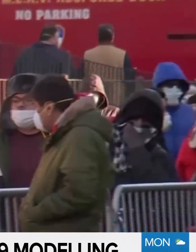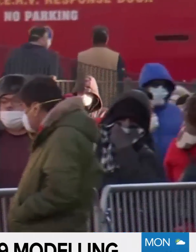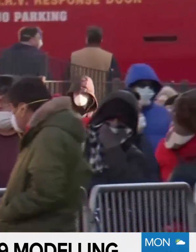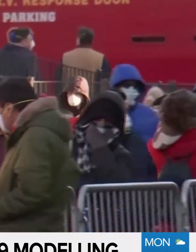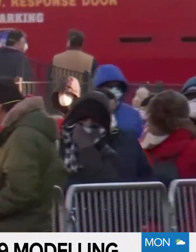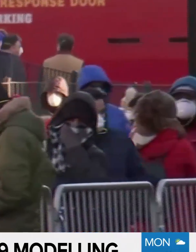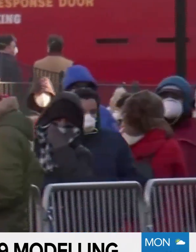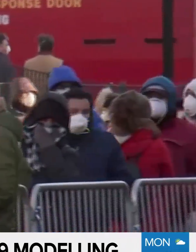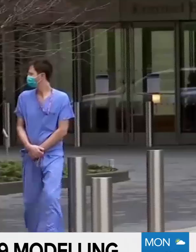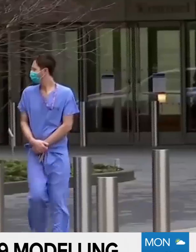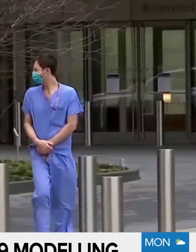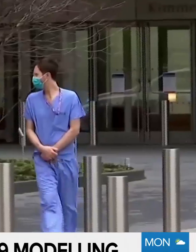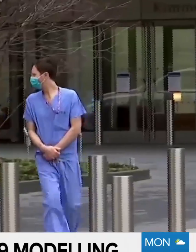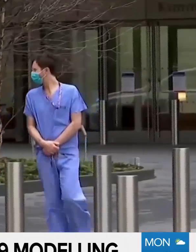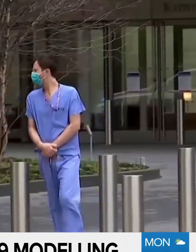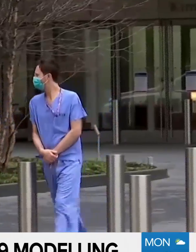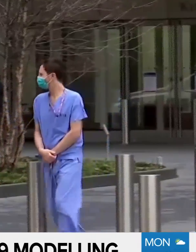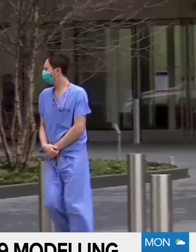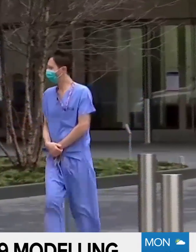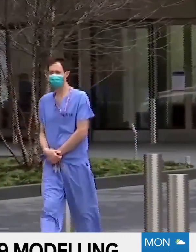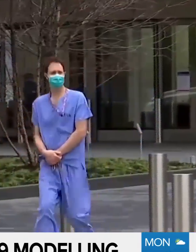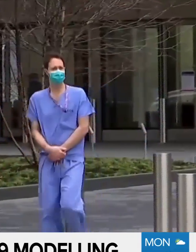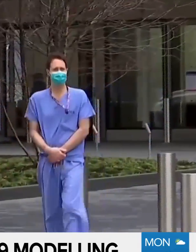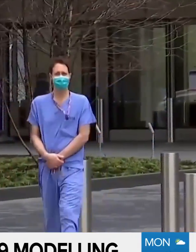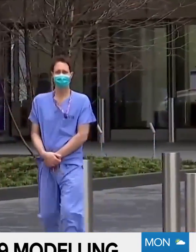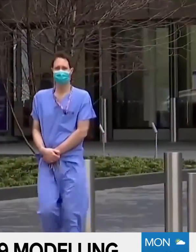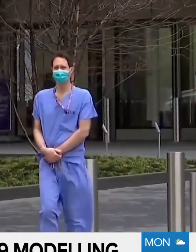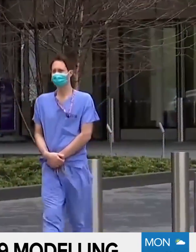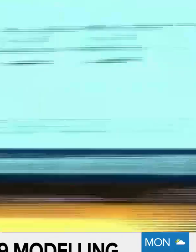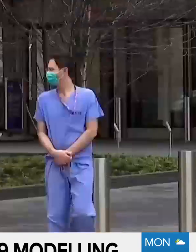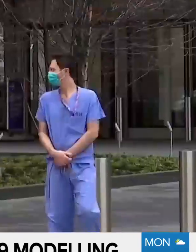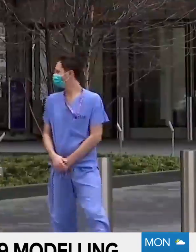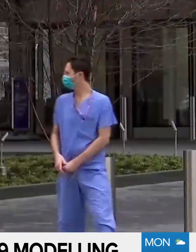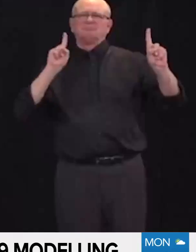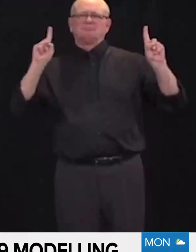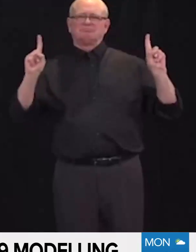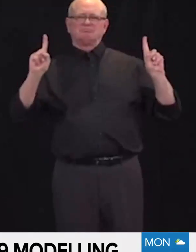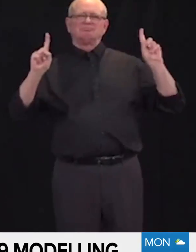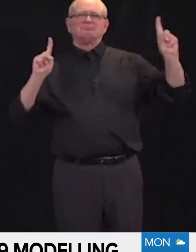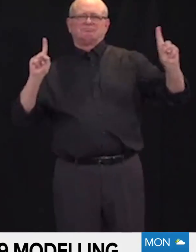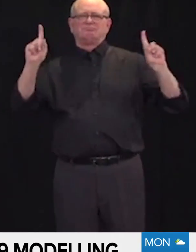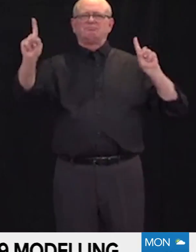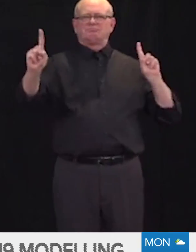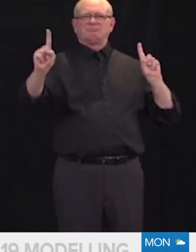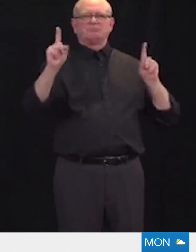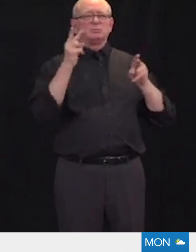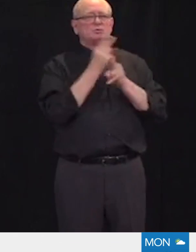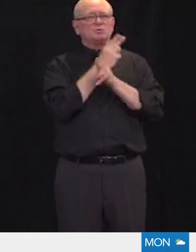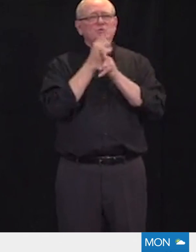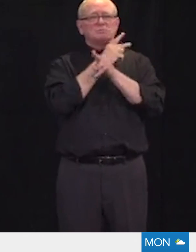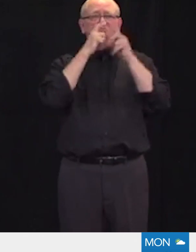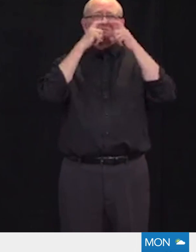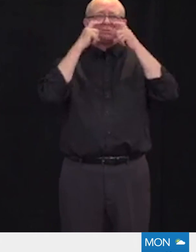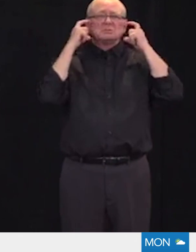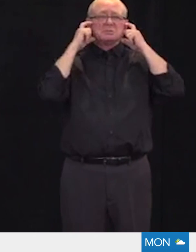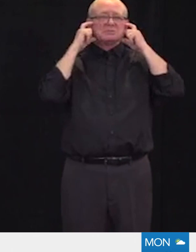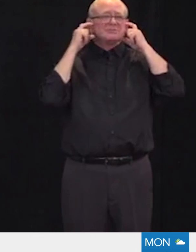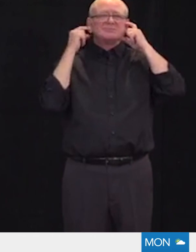after Canada's chief medical officer made a similar recommendation earlier today. Because there are some potential,